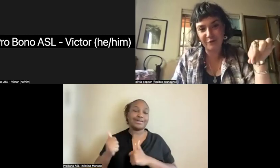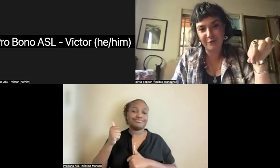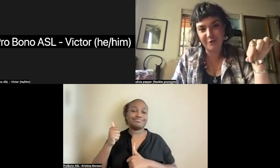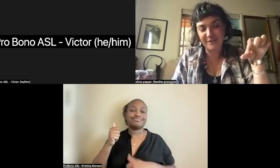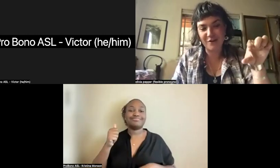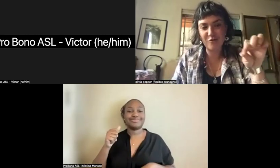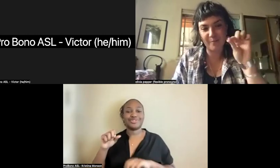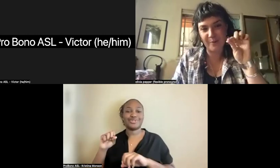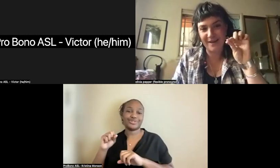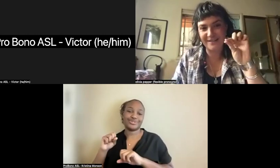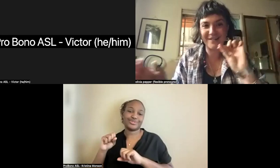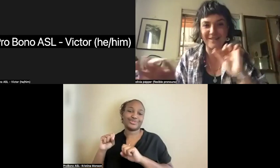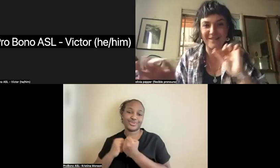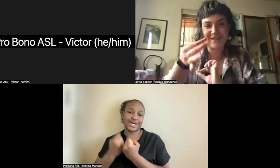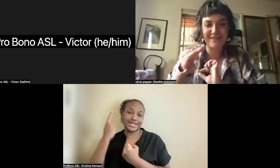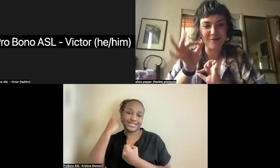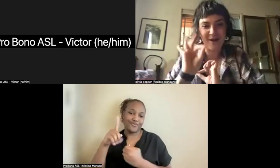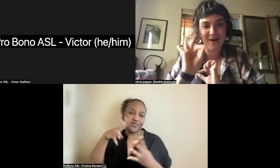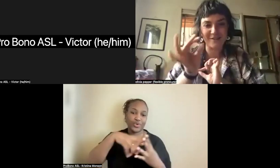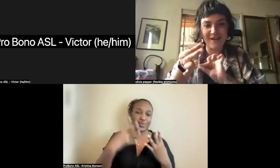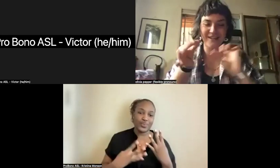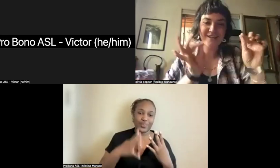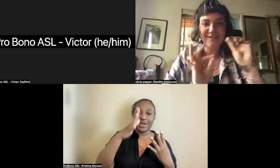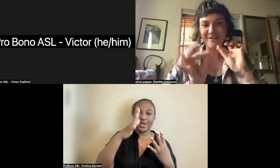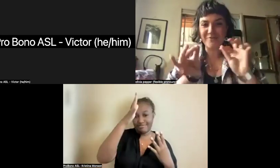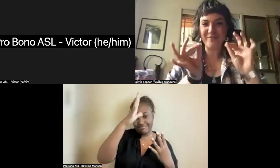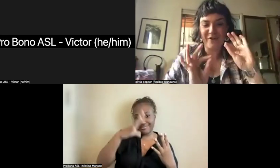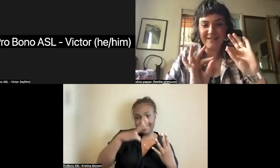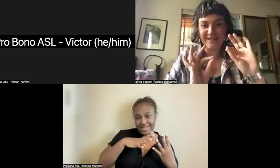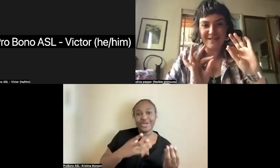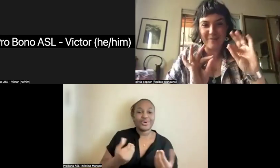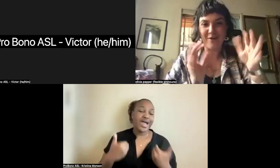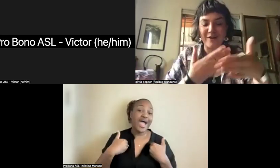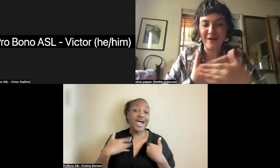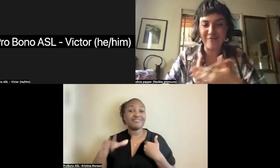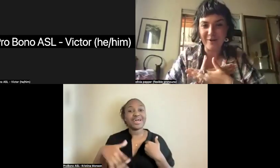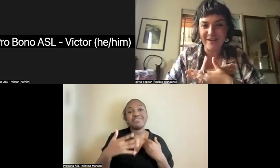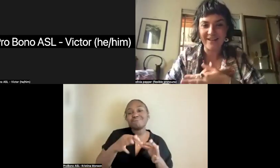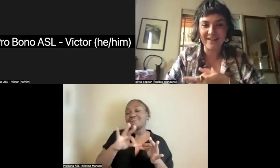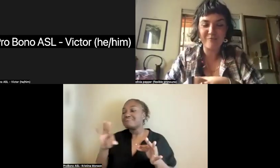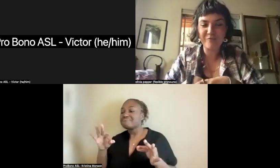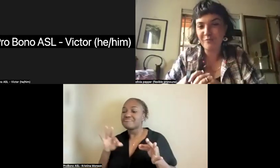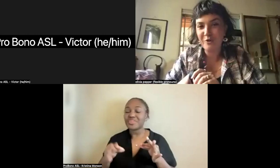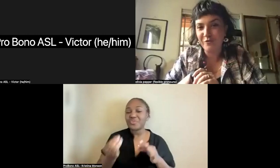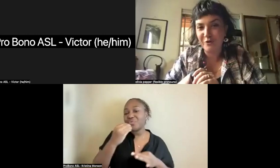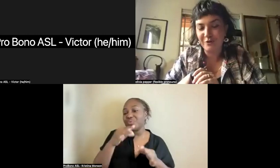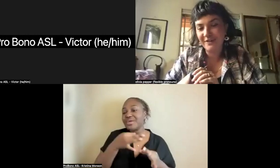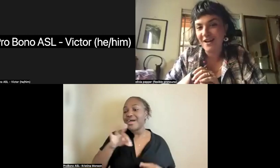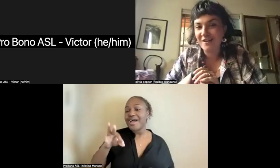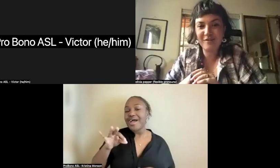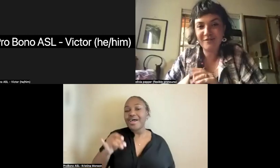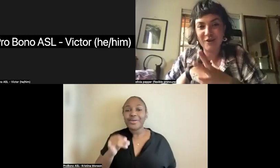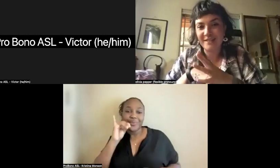foods and crumpets and like things that you have to like, you know, be very dainty about and everybody in beautiful